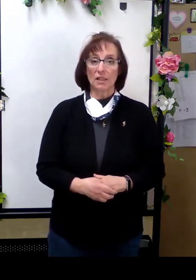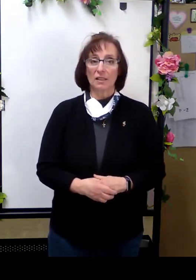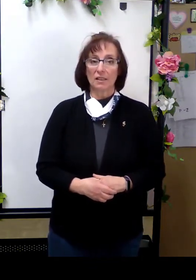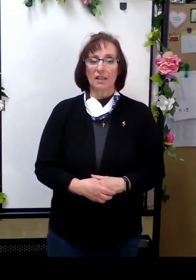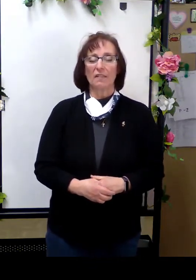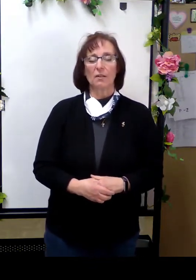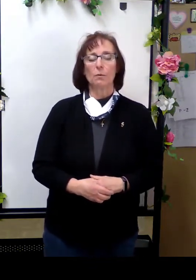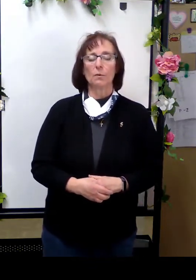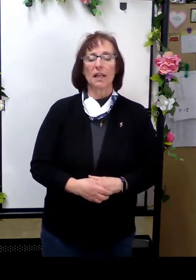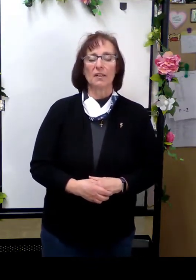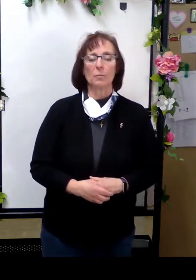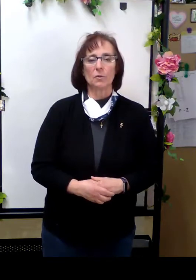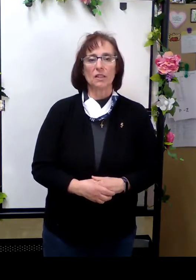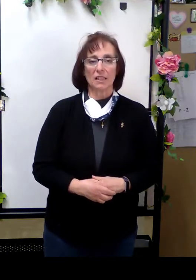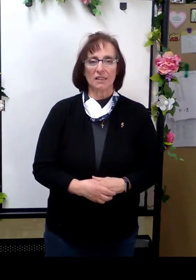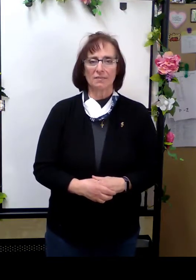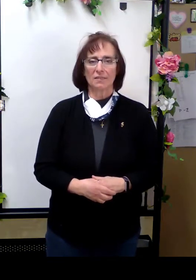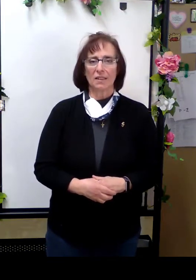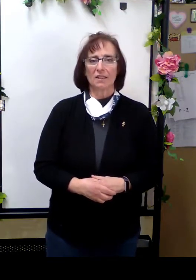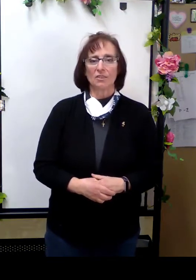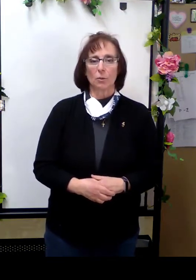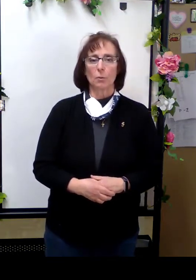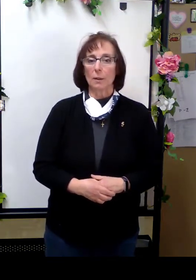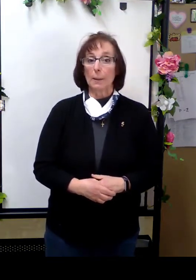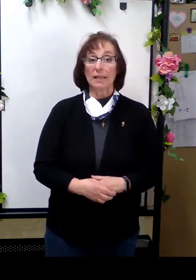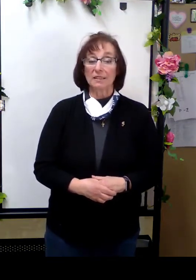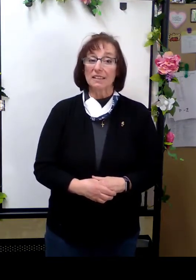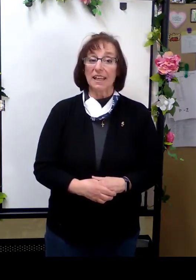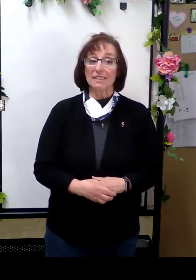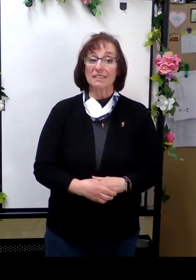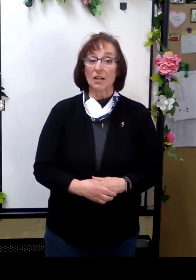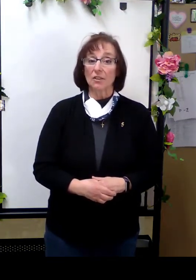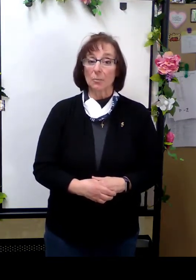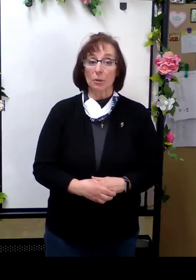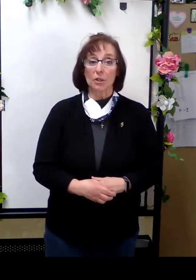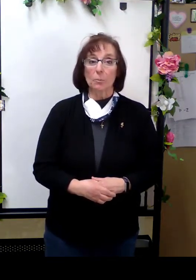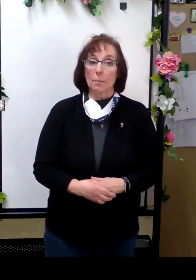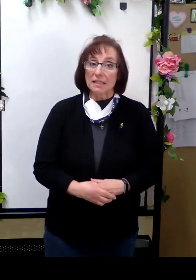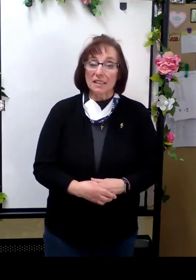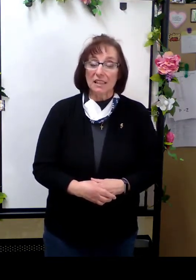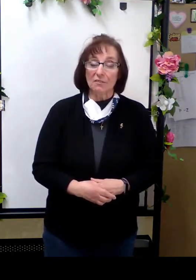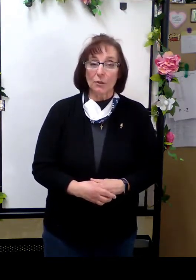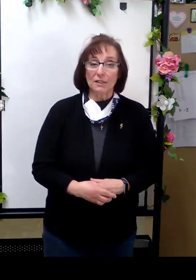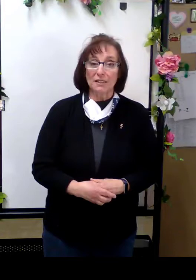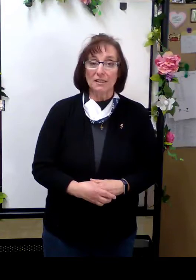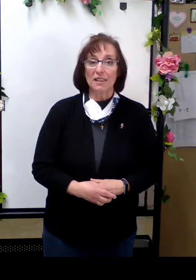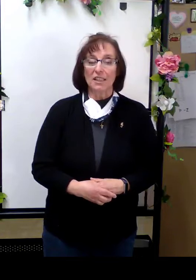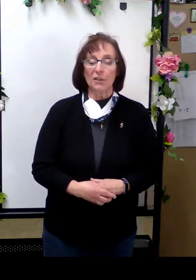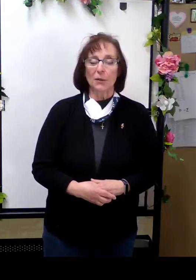and then we will add the music in. So let's get started. Bring your best singing voices. Here we